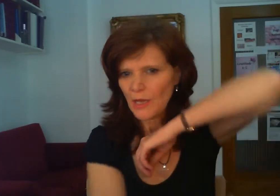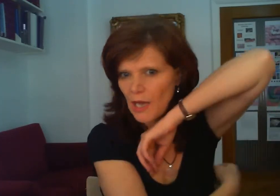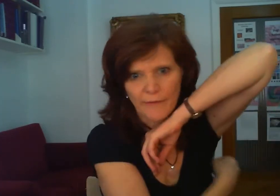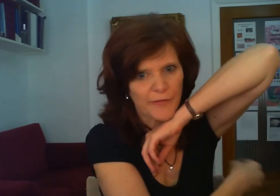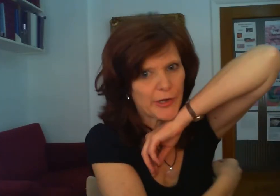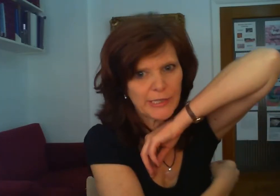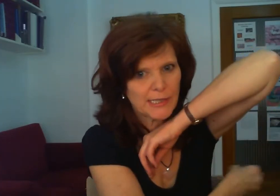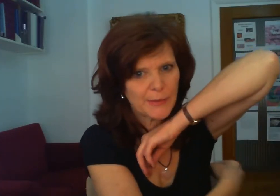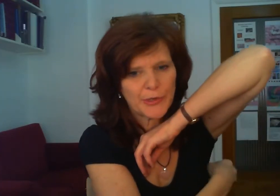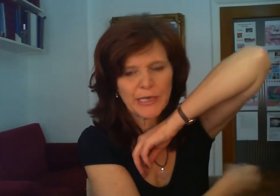and very slippery